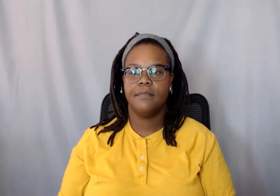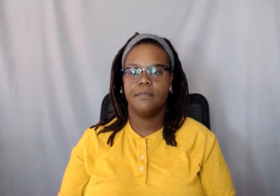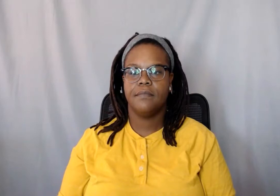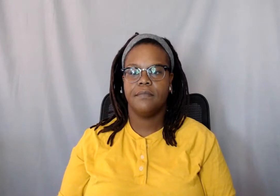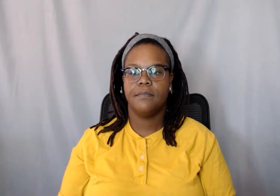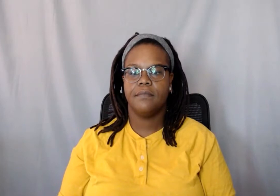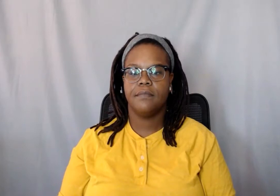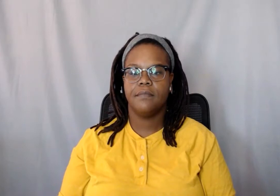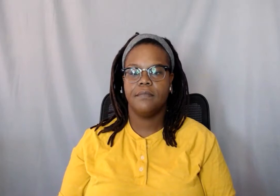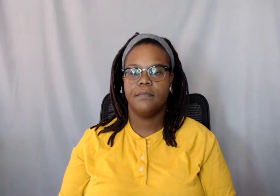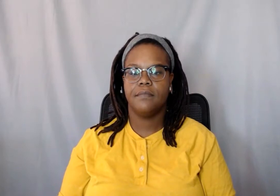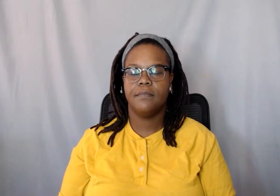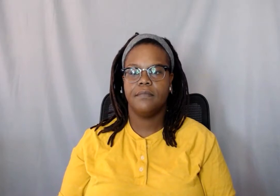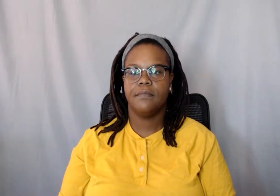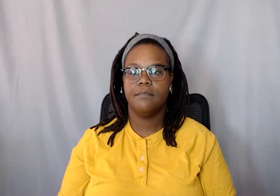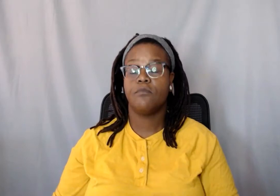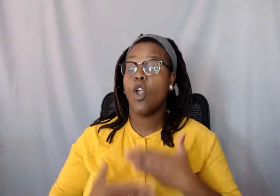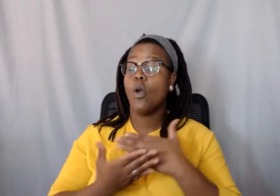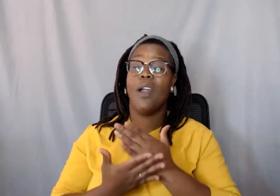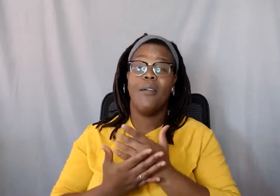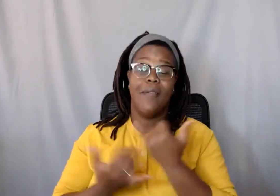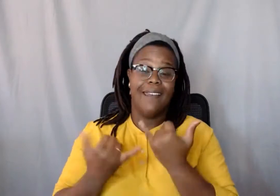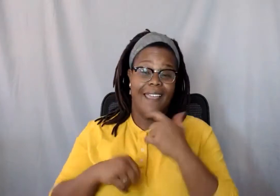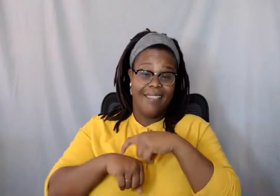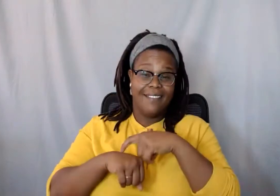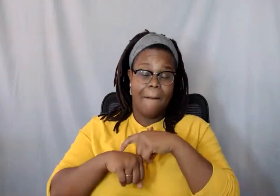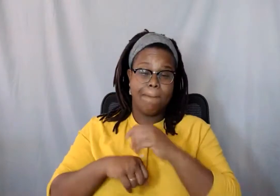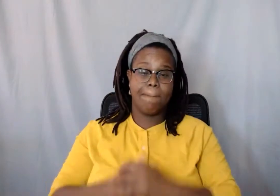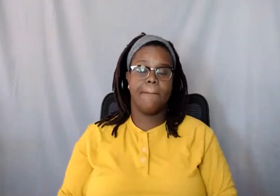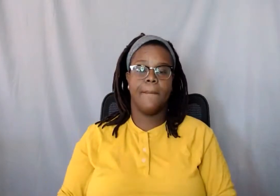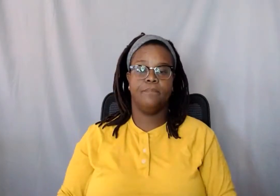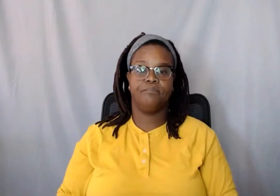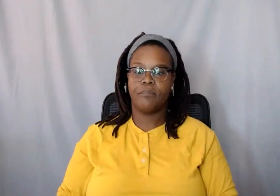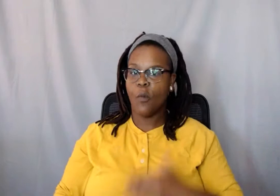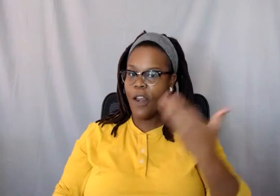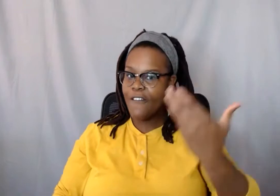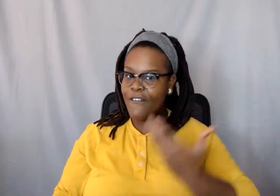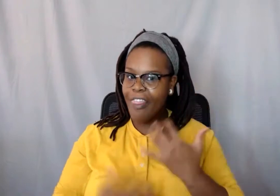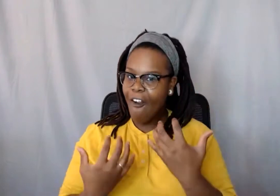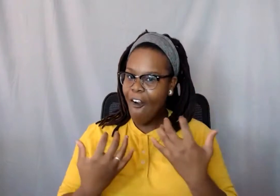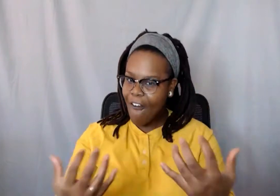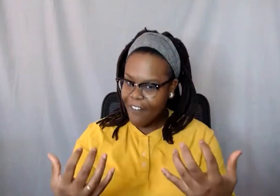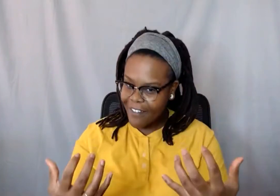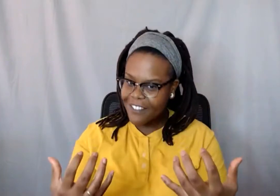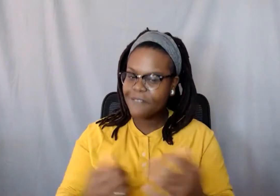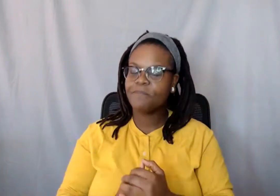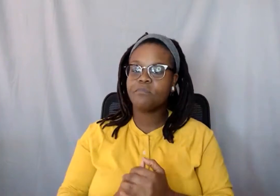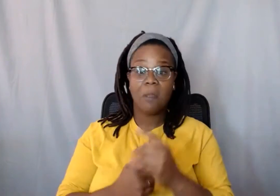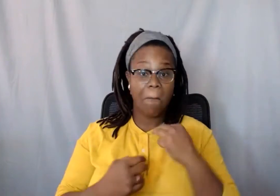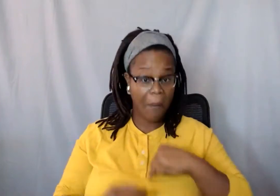All right. So at this time, we are going to invite our audience members to